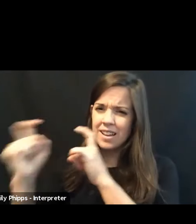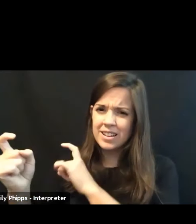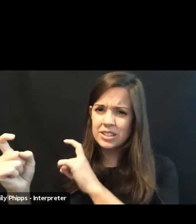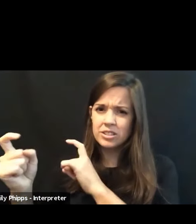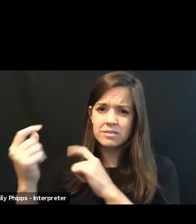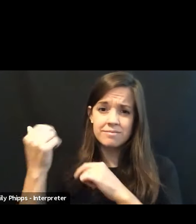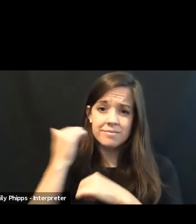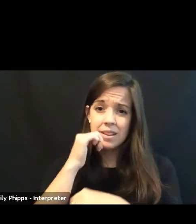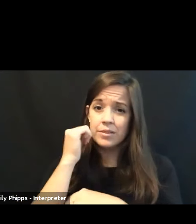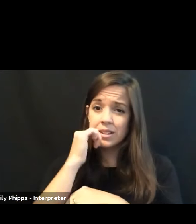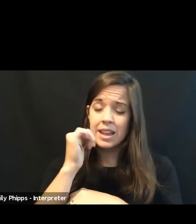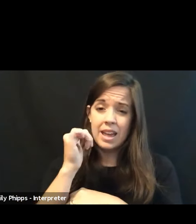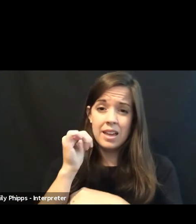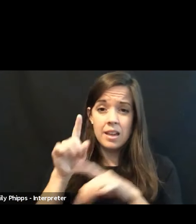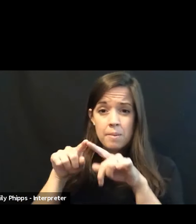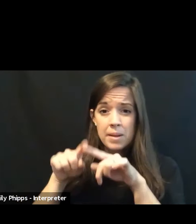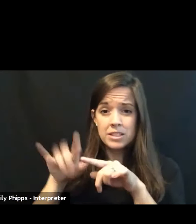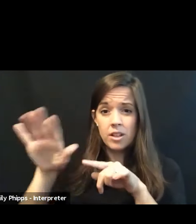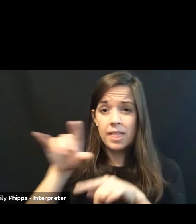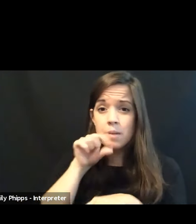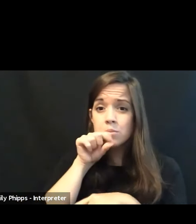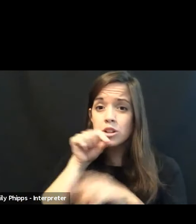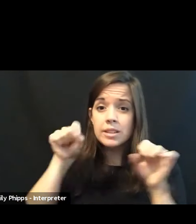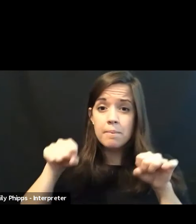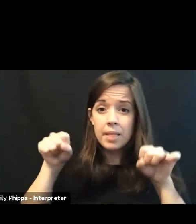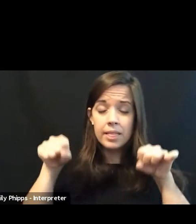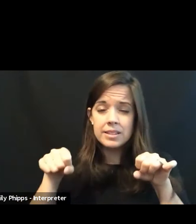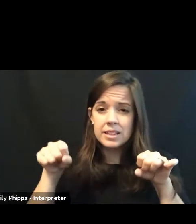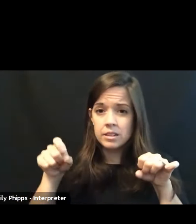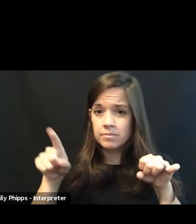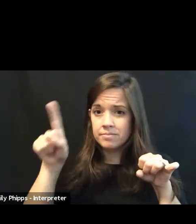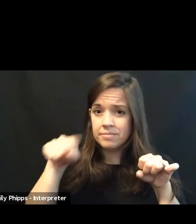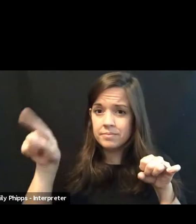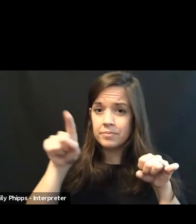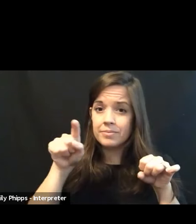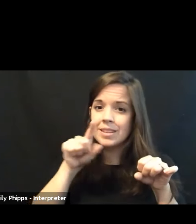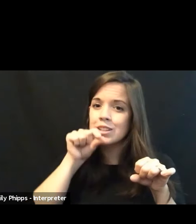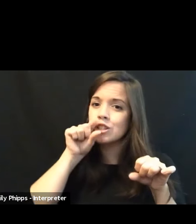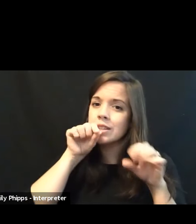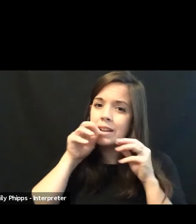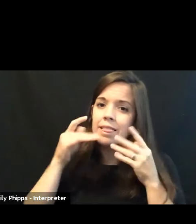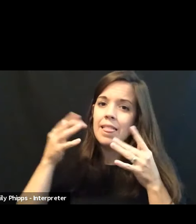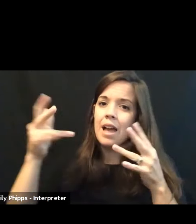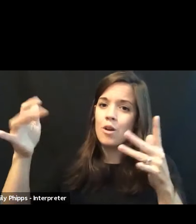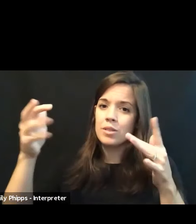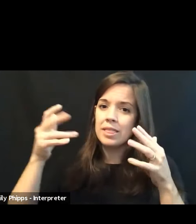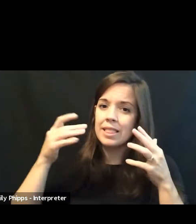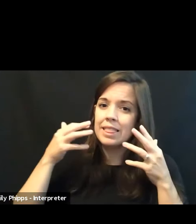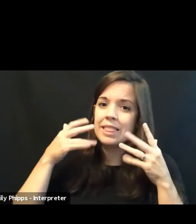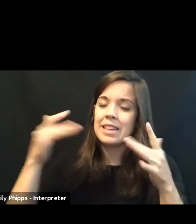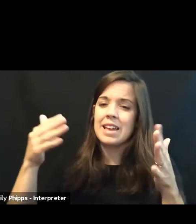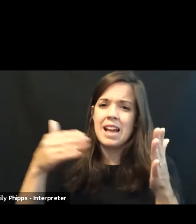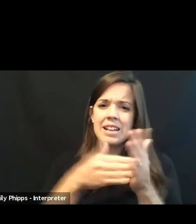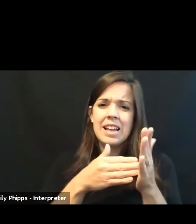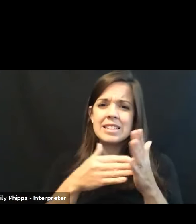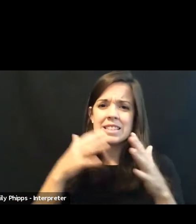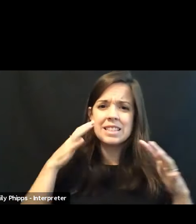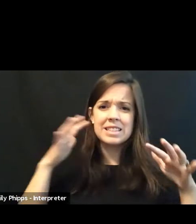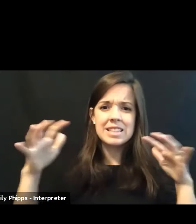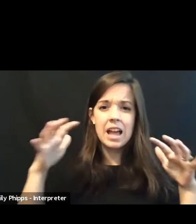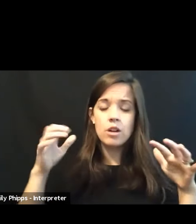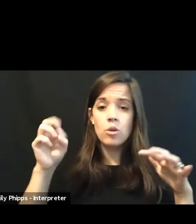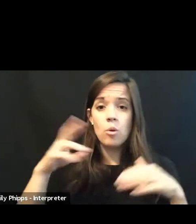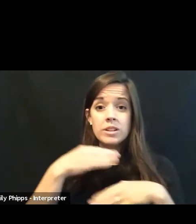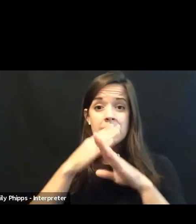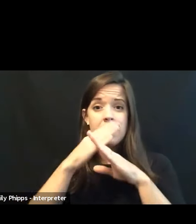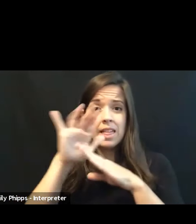day based upon that bird's ability to sing loudly against the ambient sound or to defend this